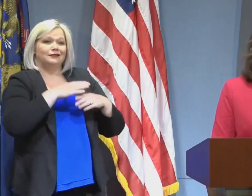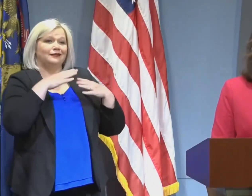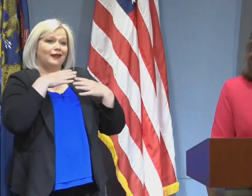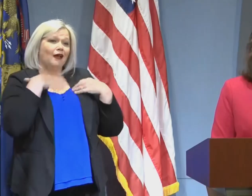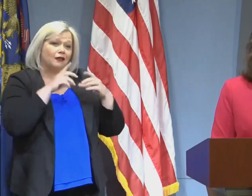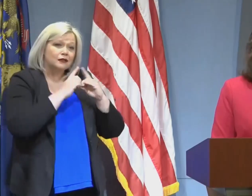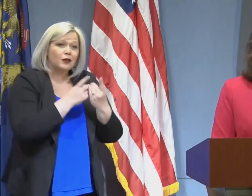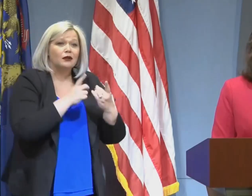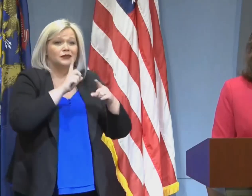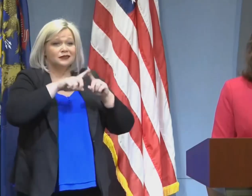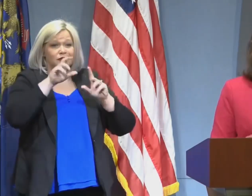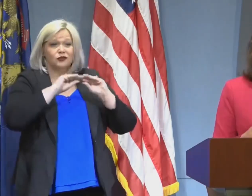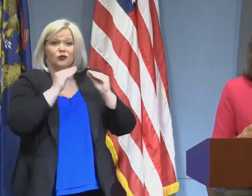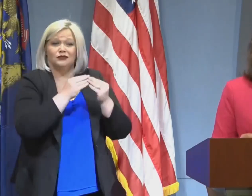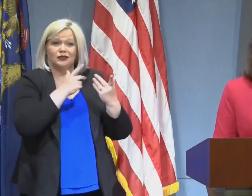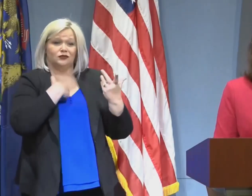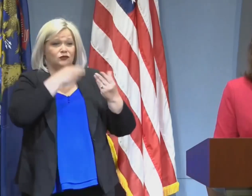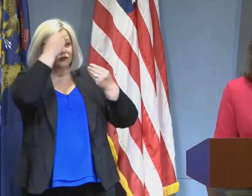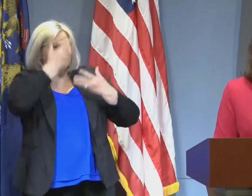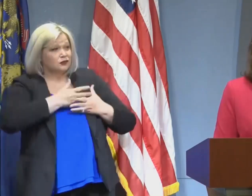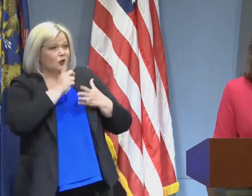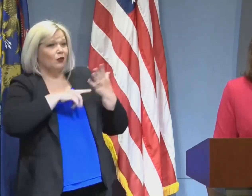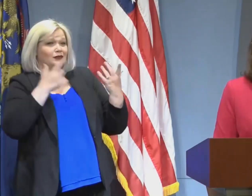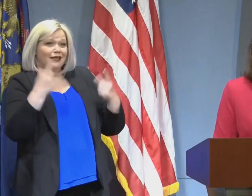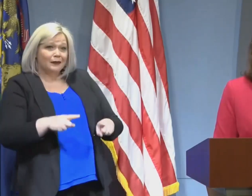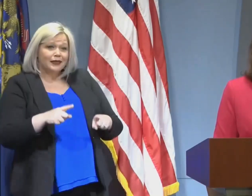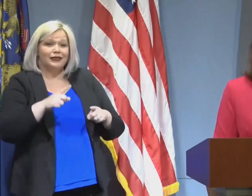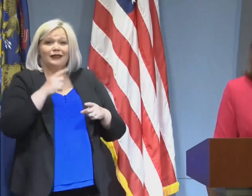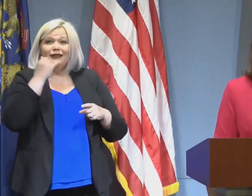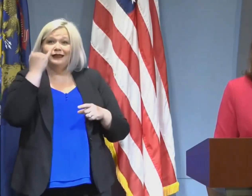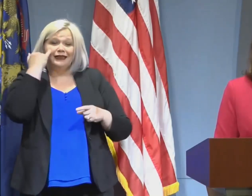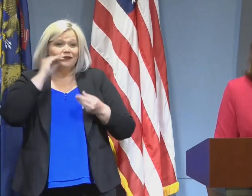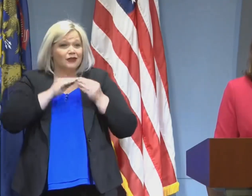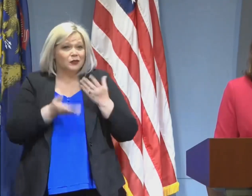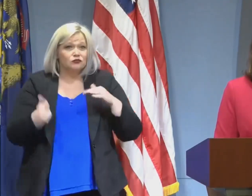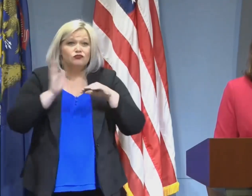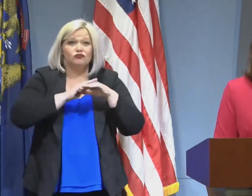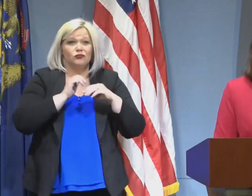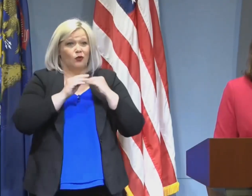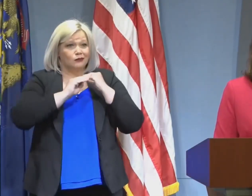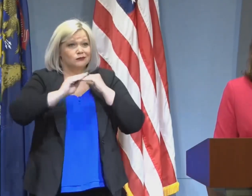what COVID-19 looks like as we determine next steps.